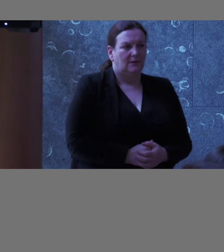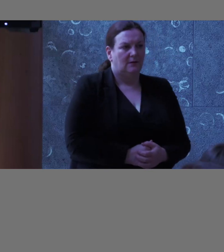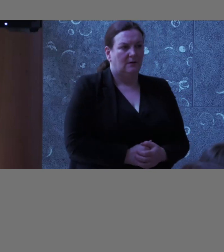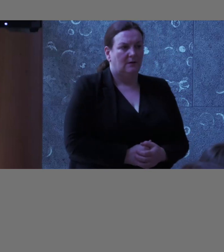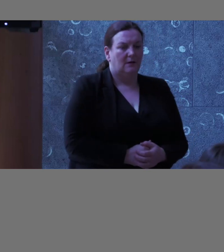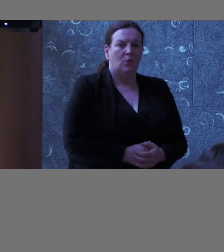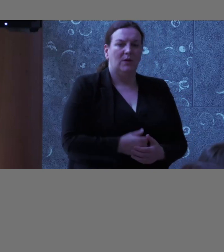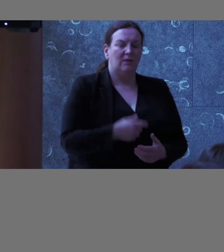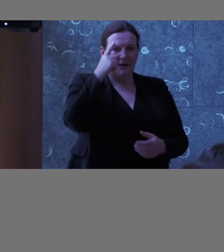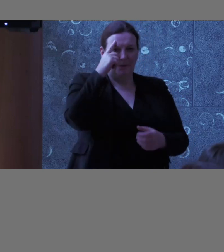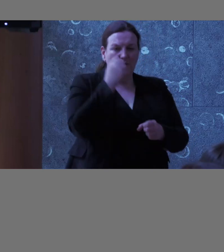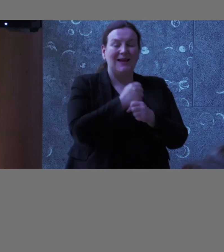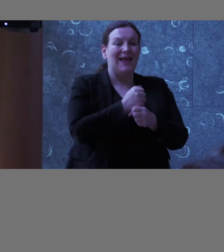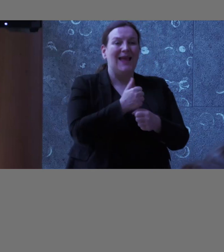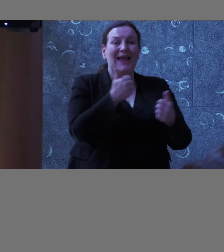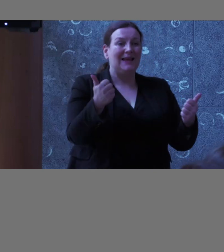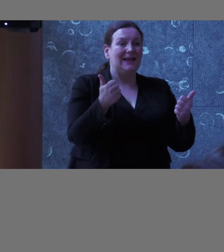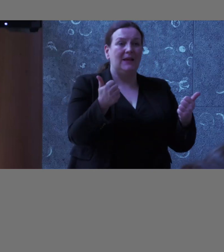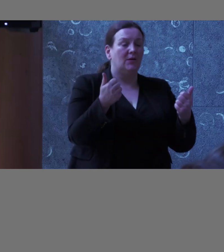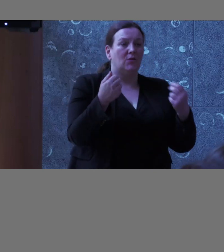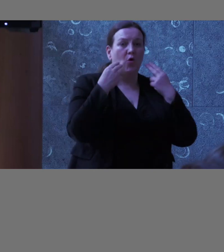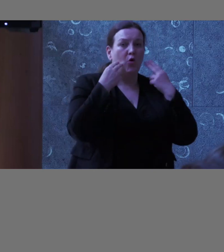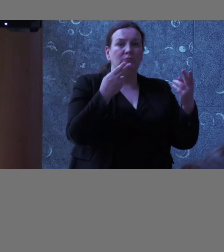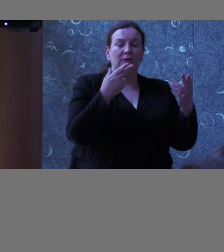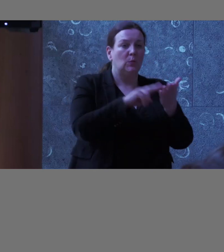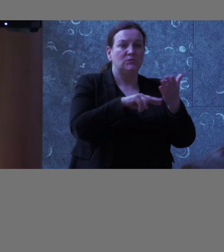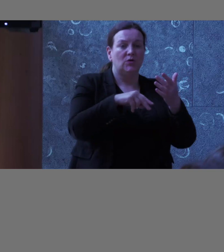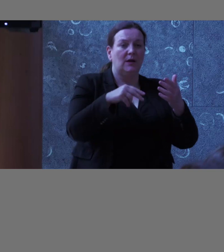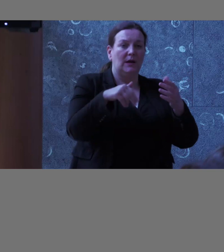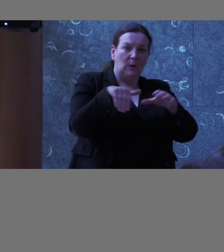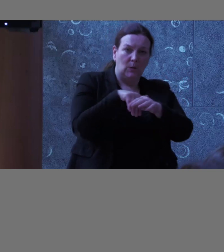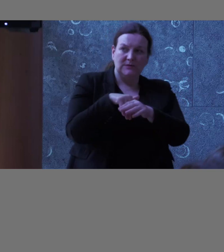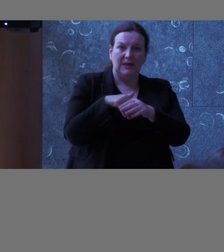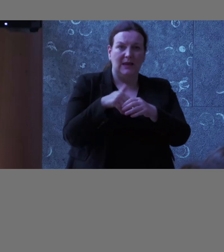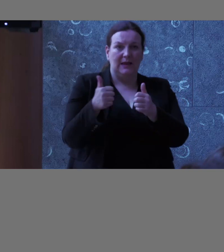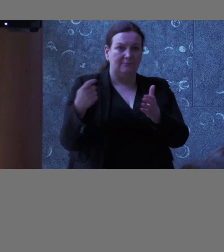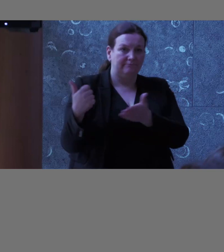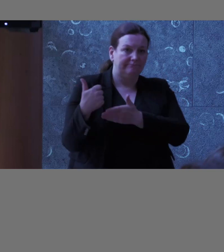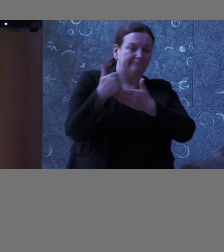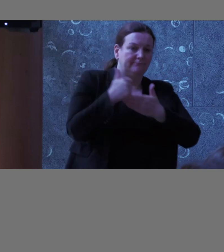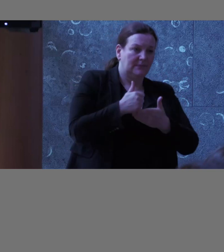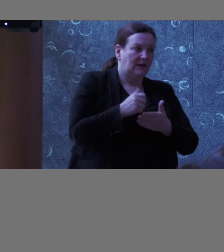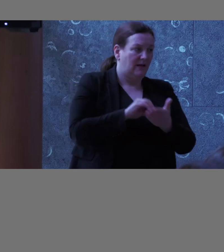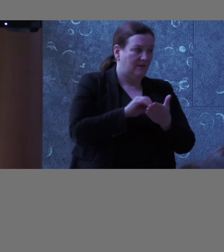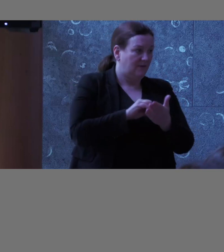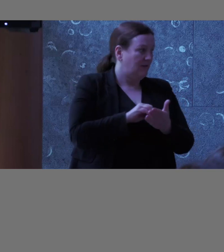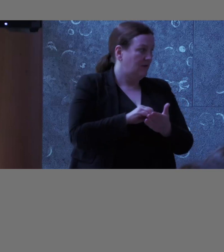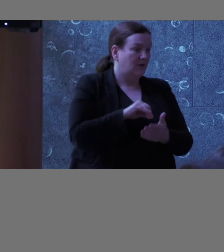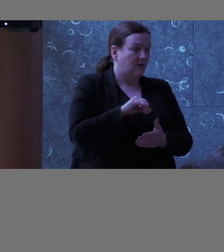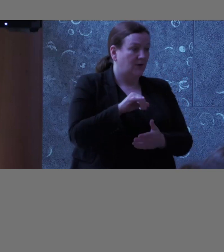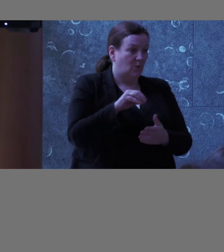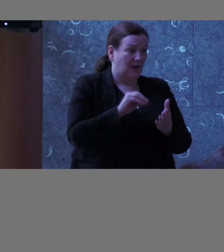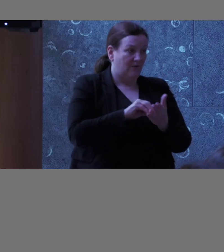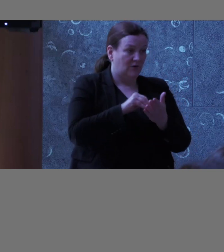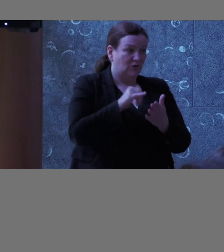user experience design process, and layered in stage gates, with experts very much in the room, Josh and Brian are two of them,